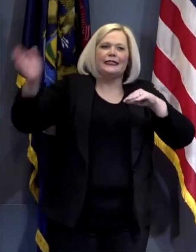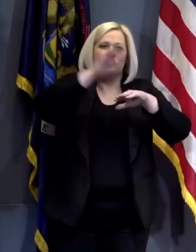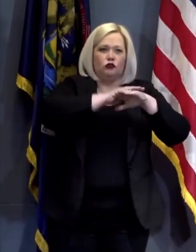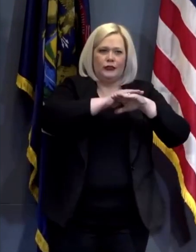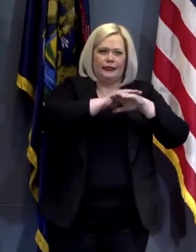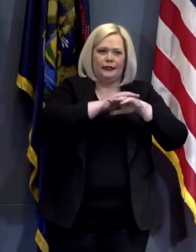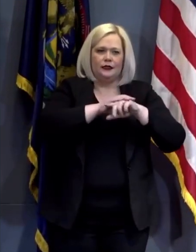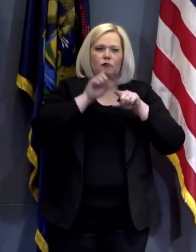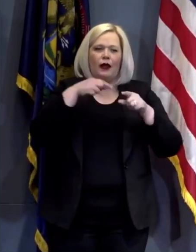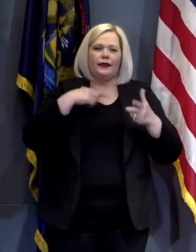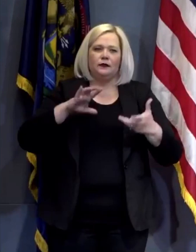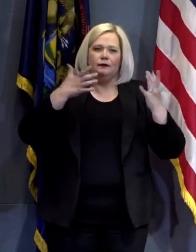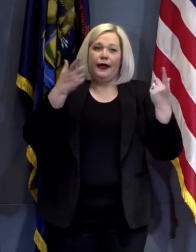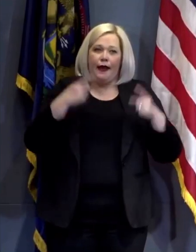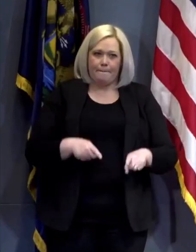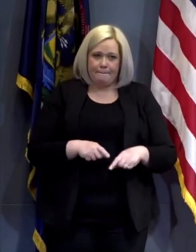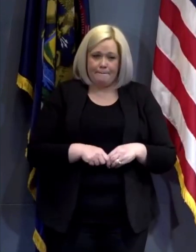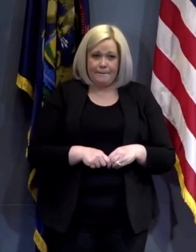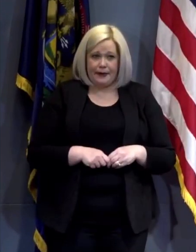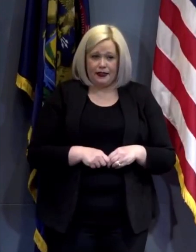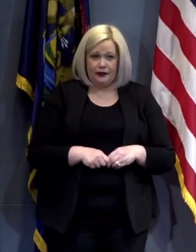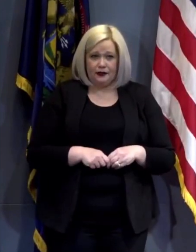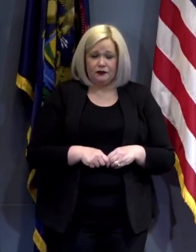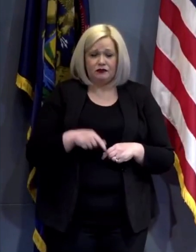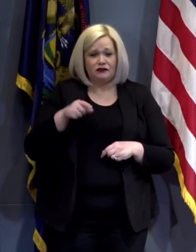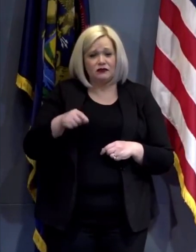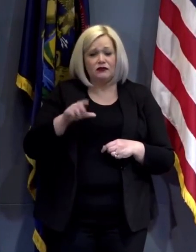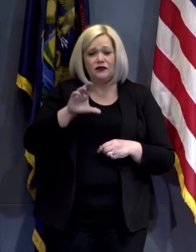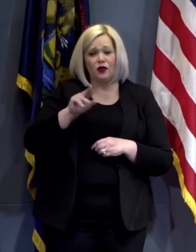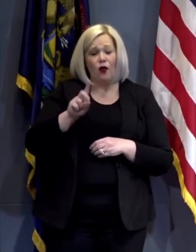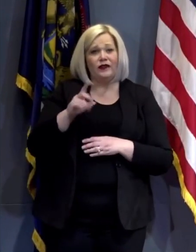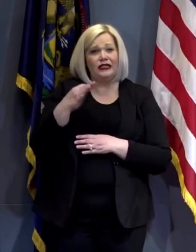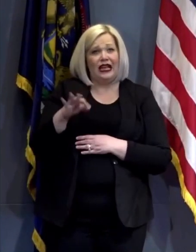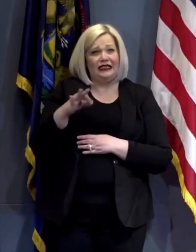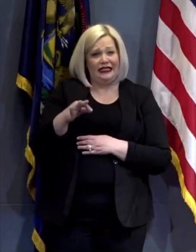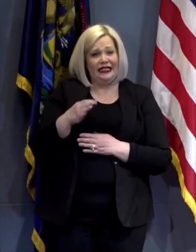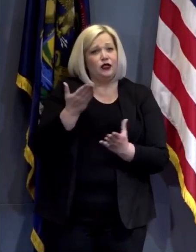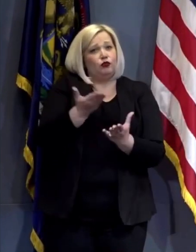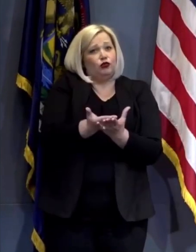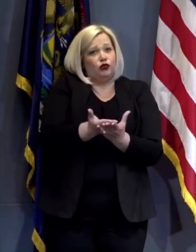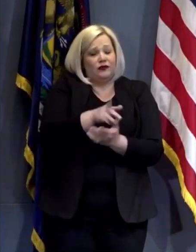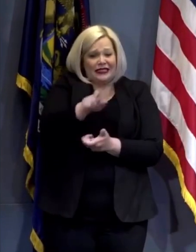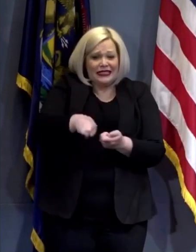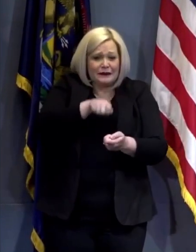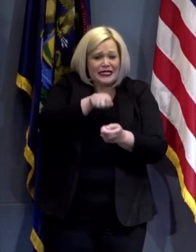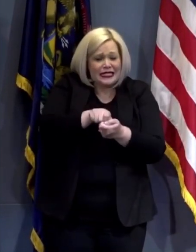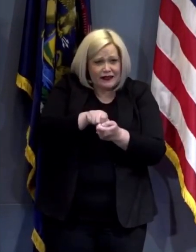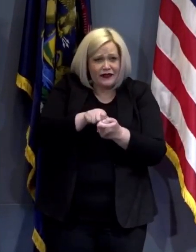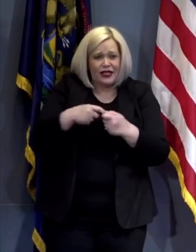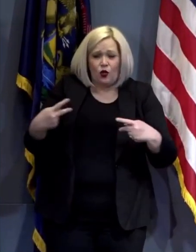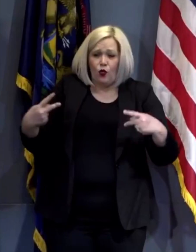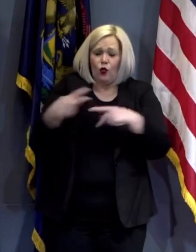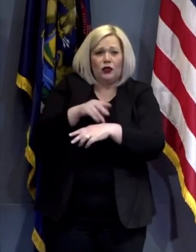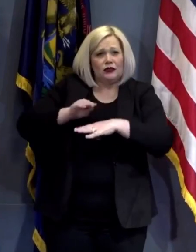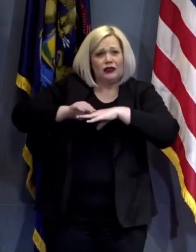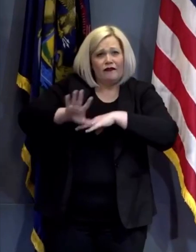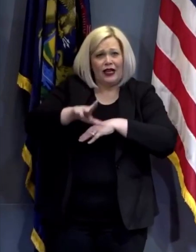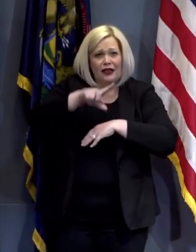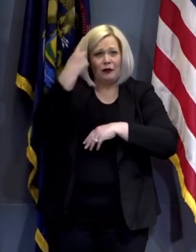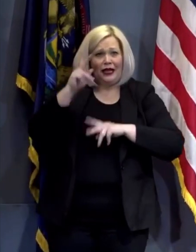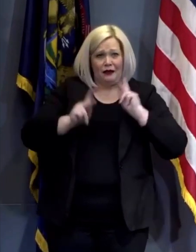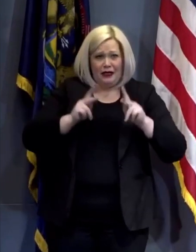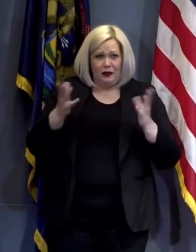pandemic. This has shown this this disease this infection has proven particularly deadly to black people in our state.